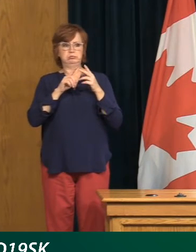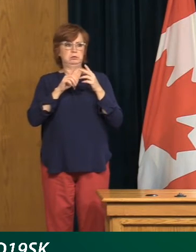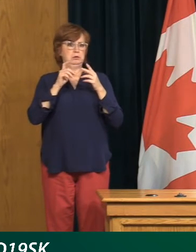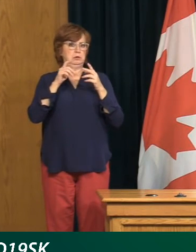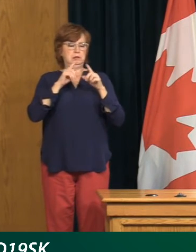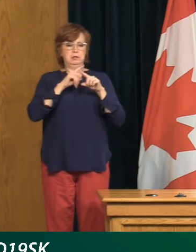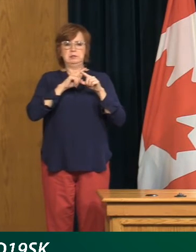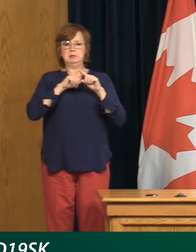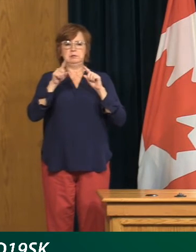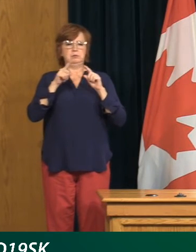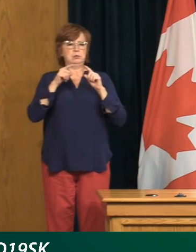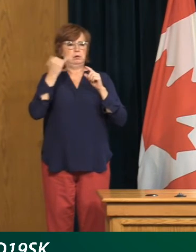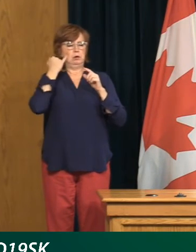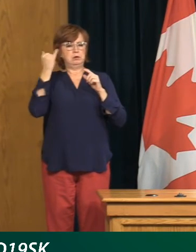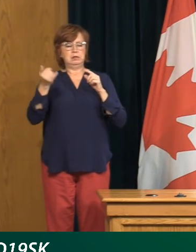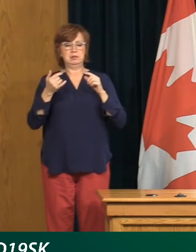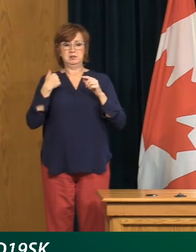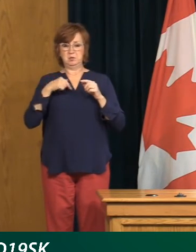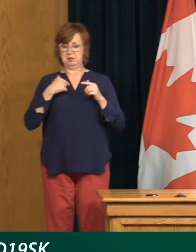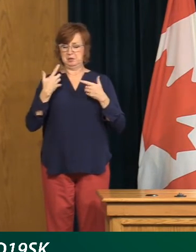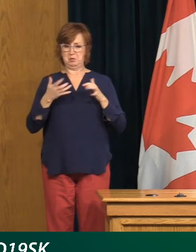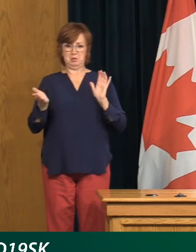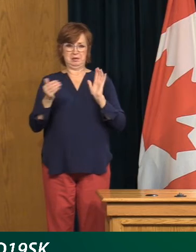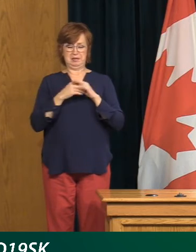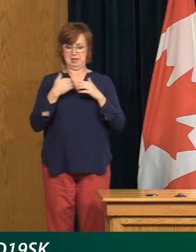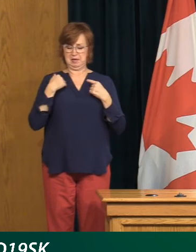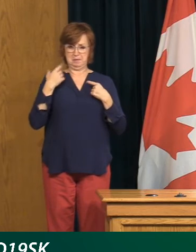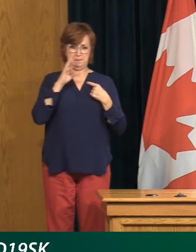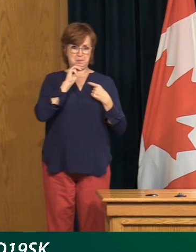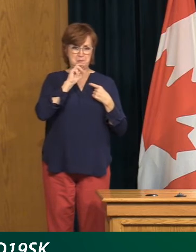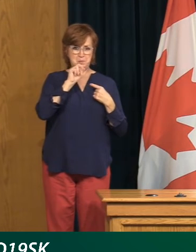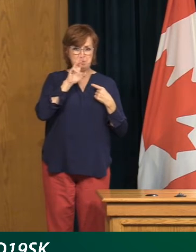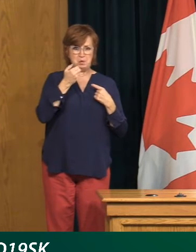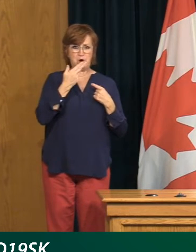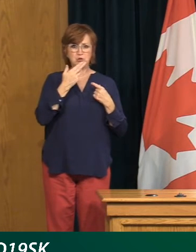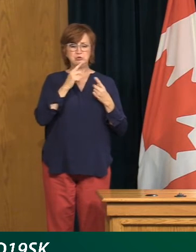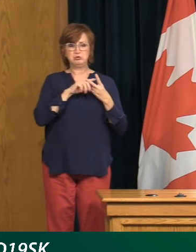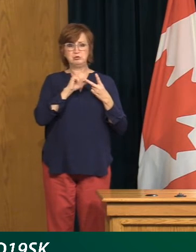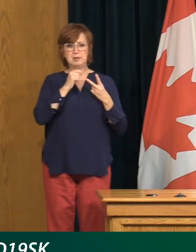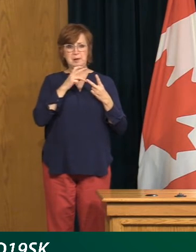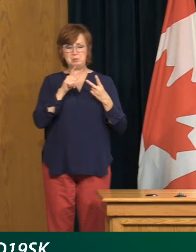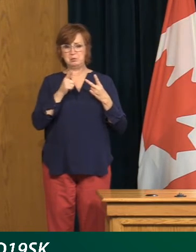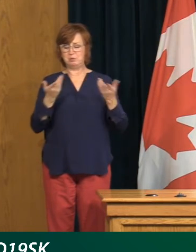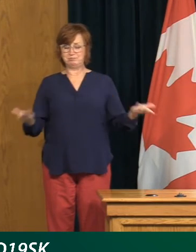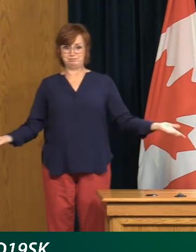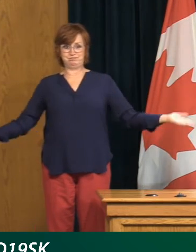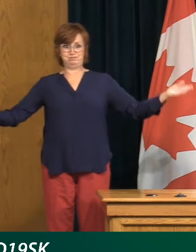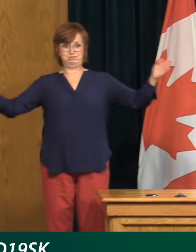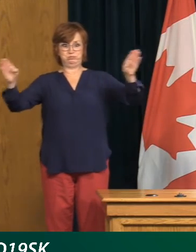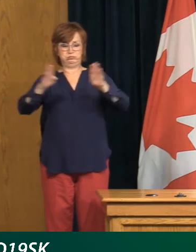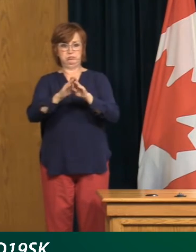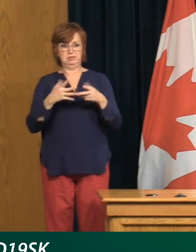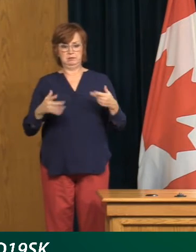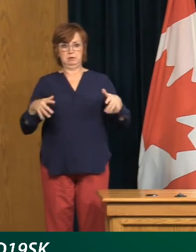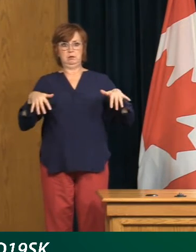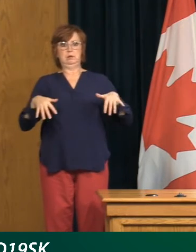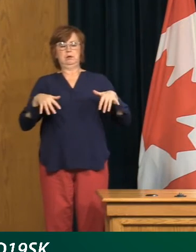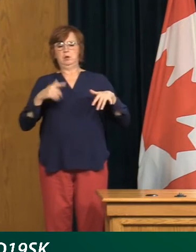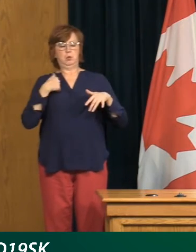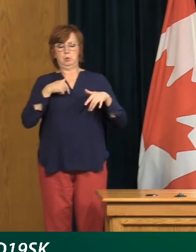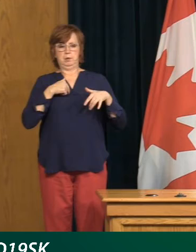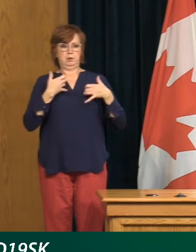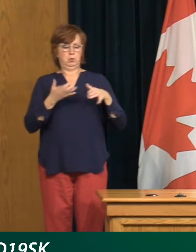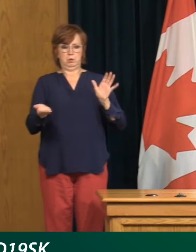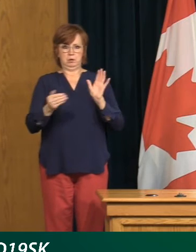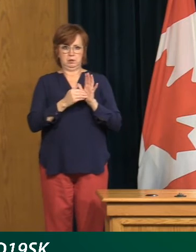situation where we were in March, April. We know more about COVID now, about how it behaves. And we need to use that knowledge to stay,